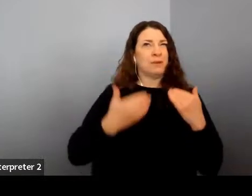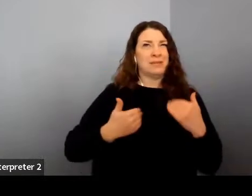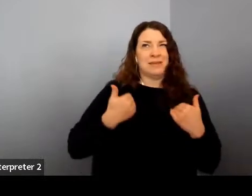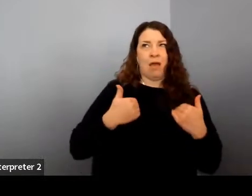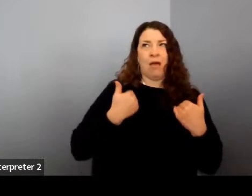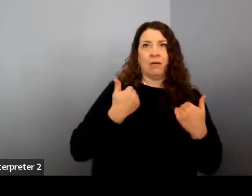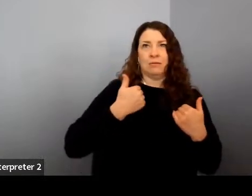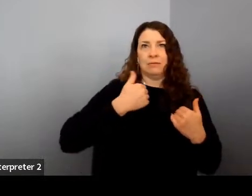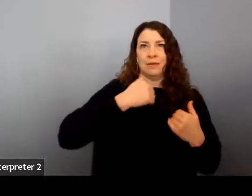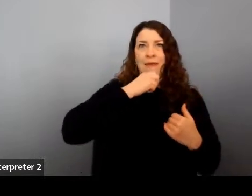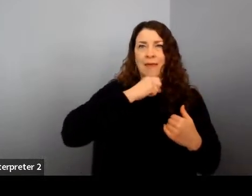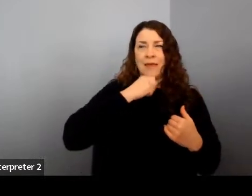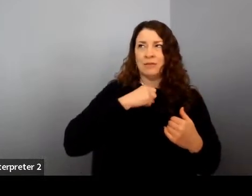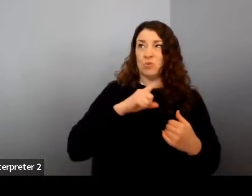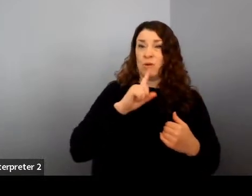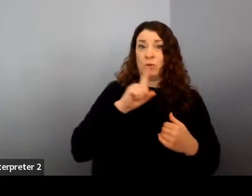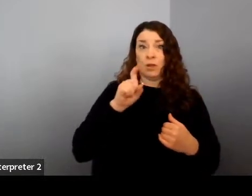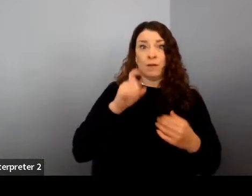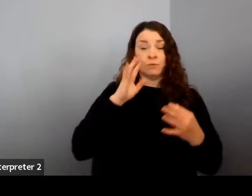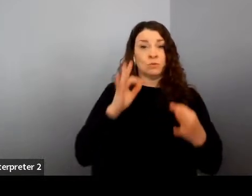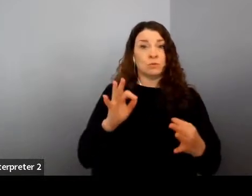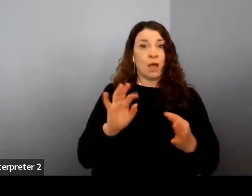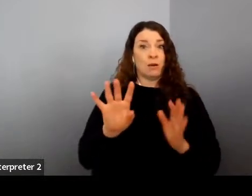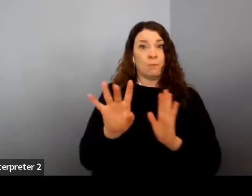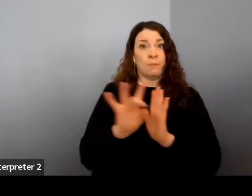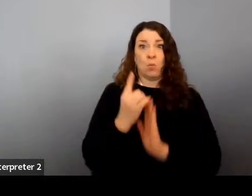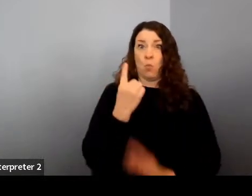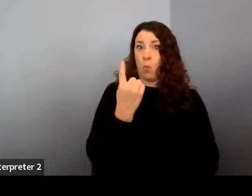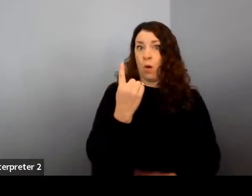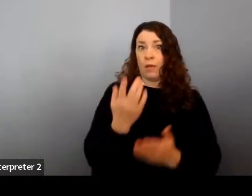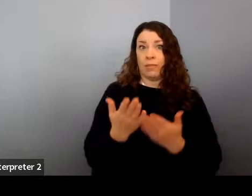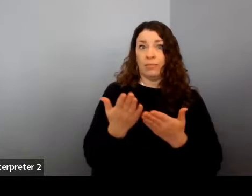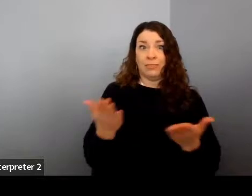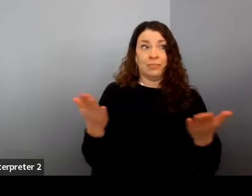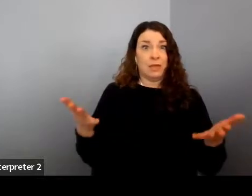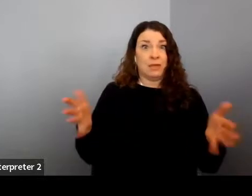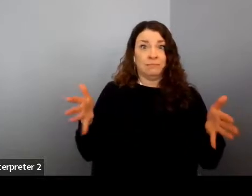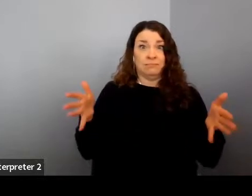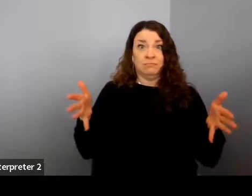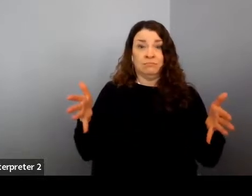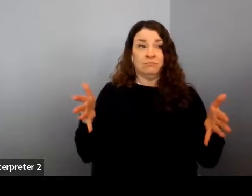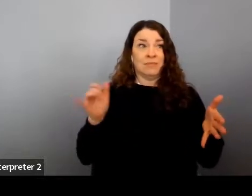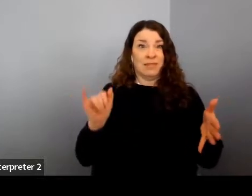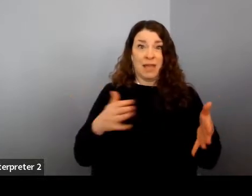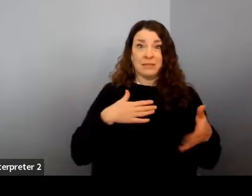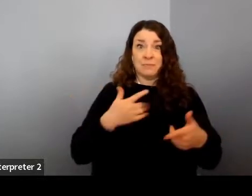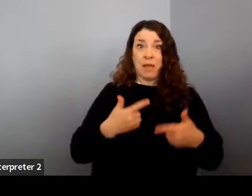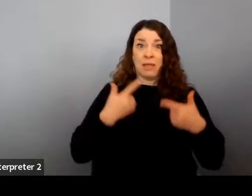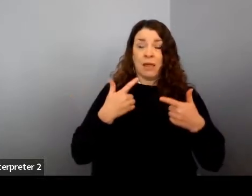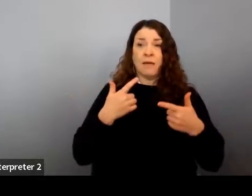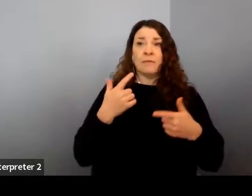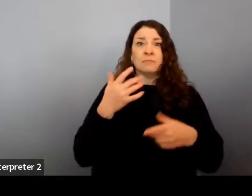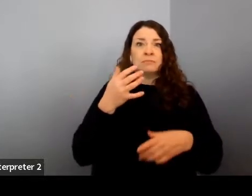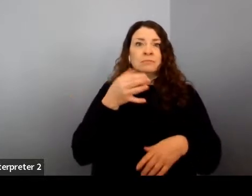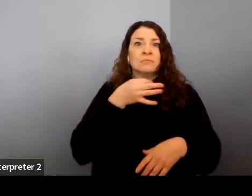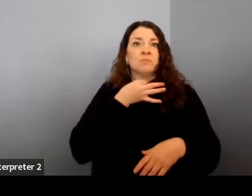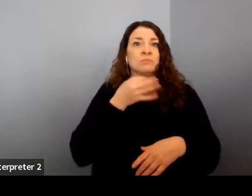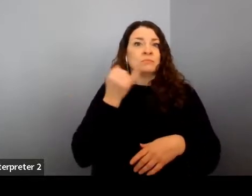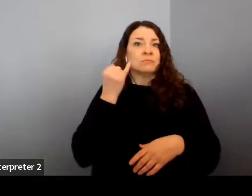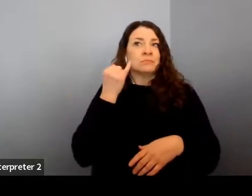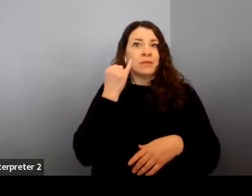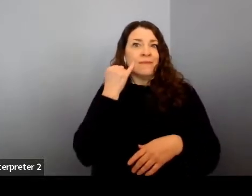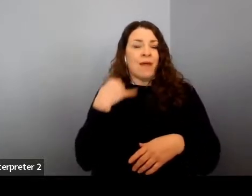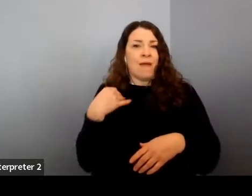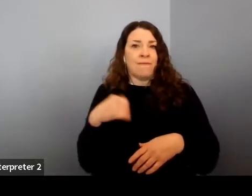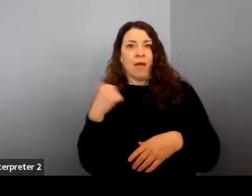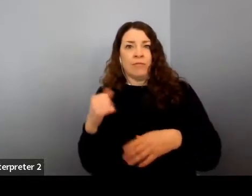need to decide just one thing and that's going to be my life? What if I have other interests? And I was so relieved and happy as I grew up